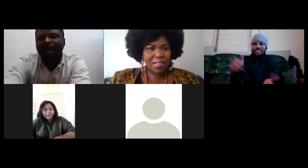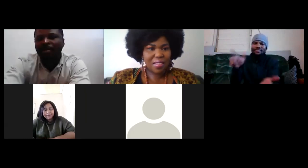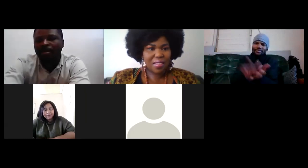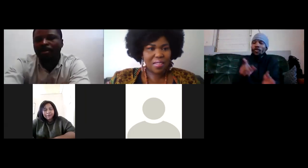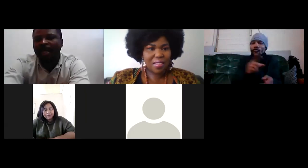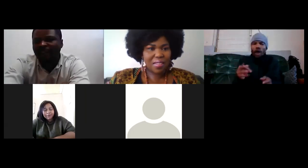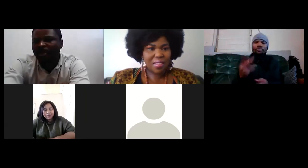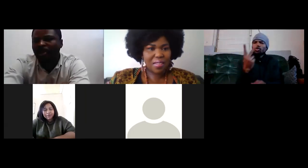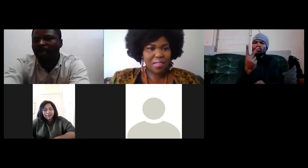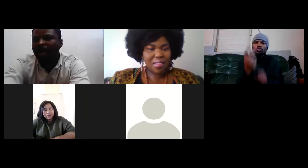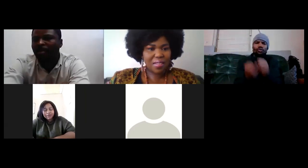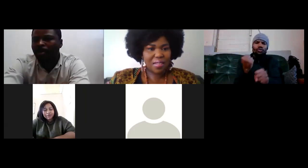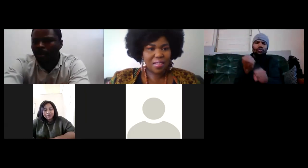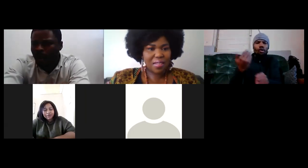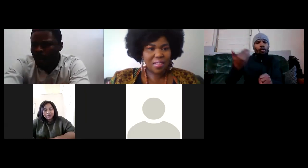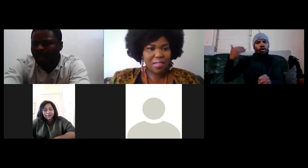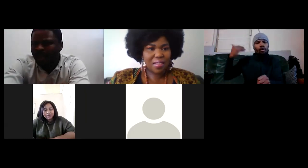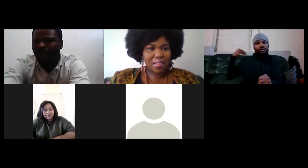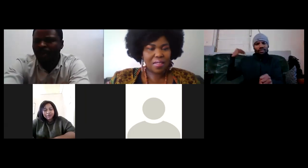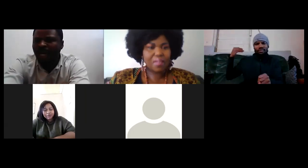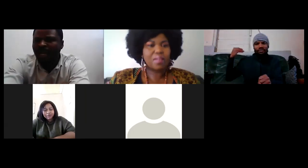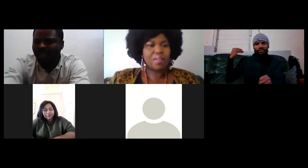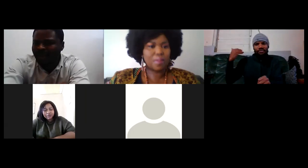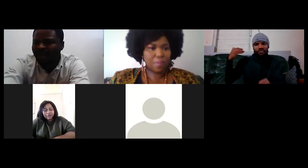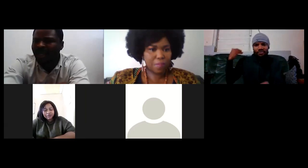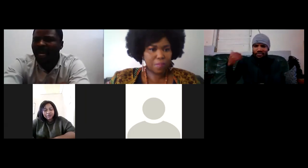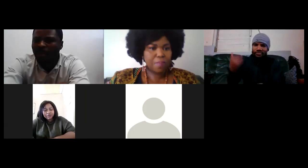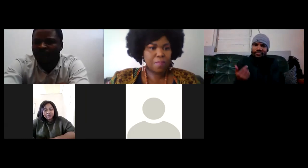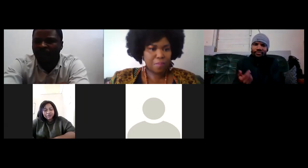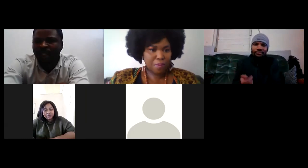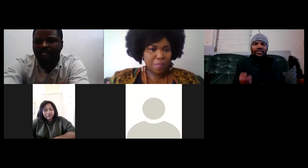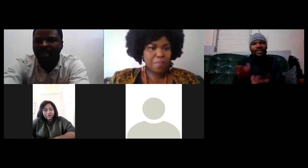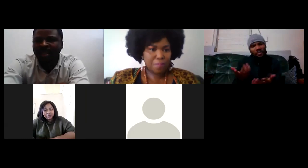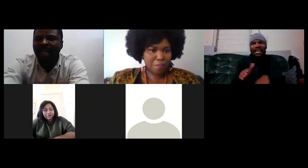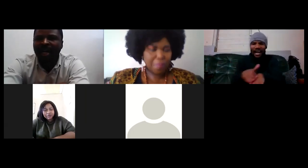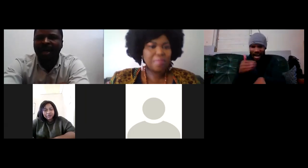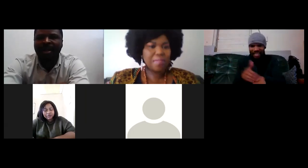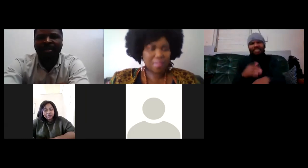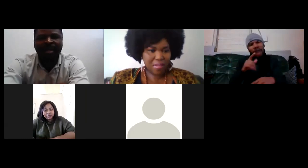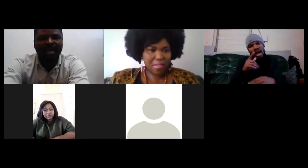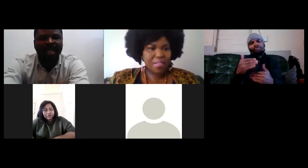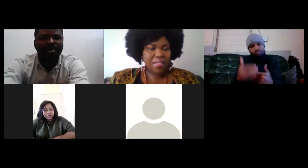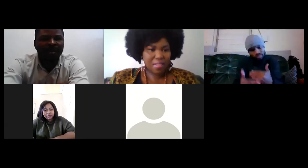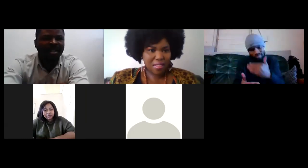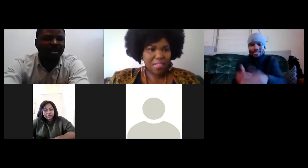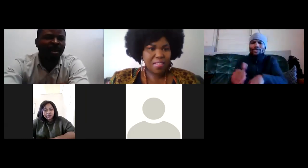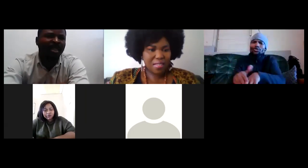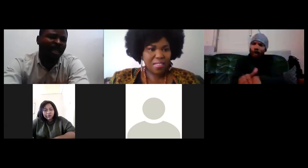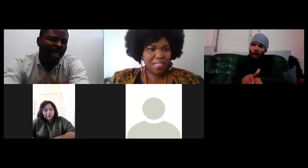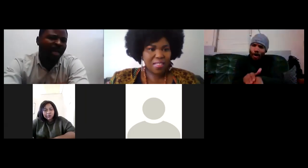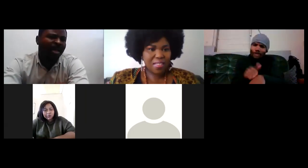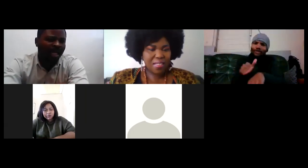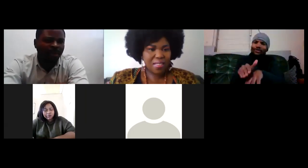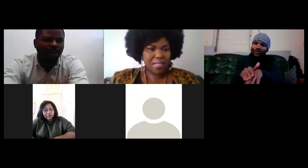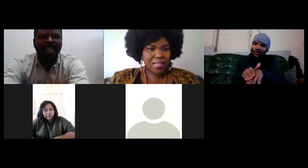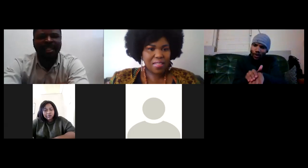give um deaf people um more ways to access and more information uh other than like in previous days but